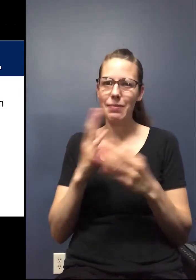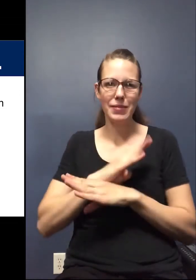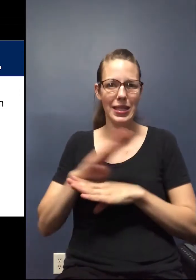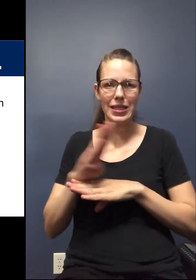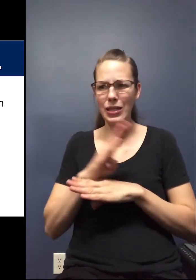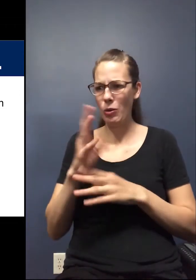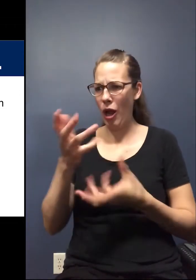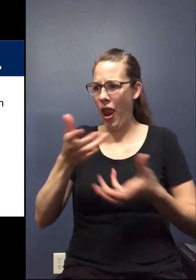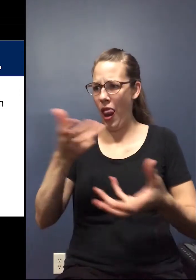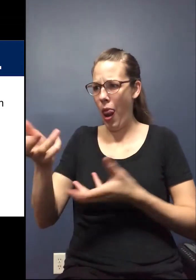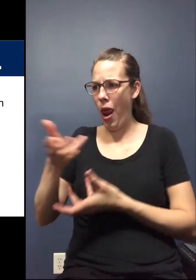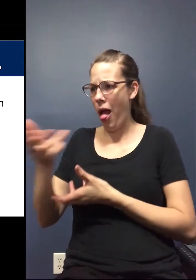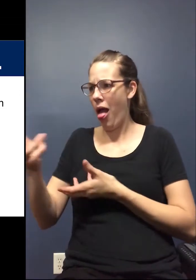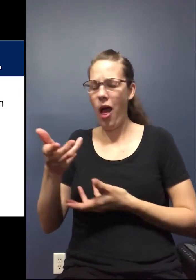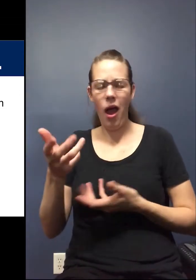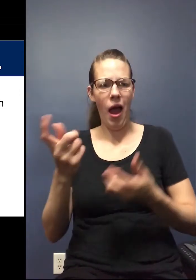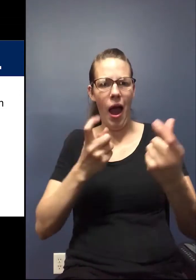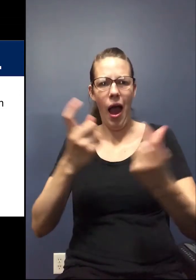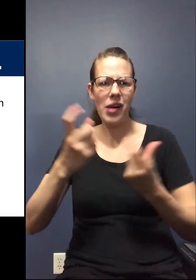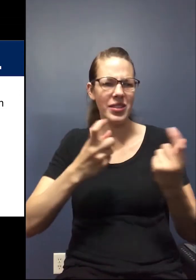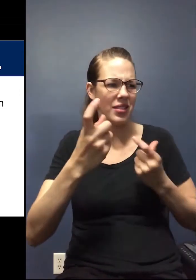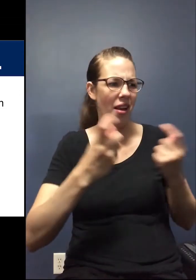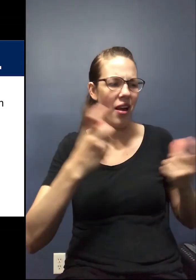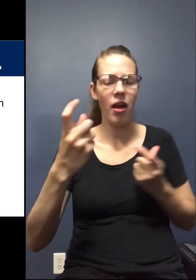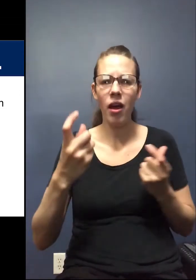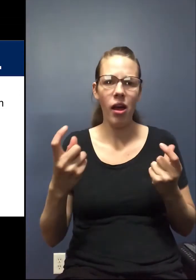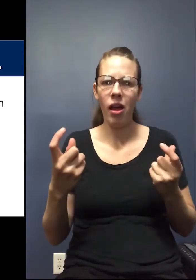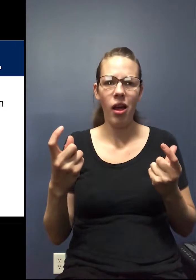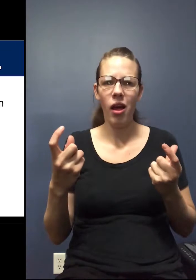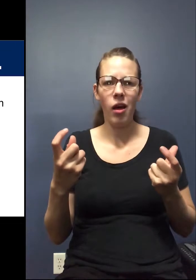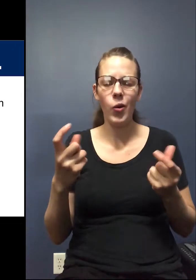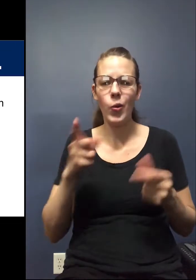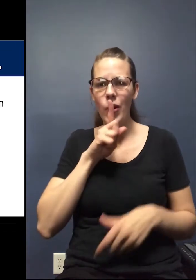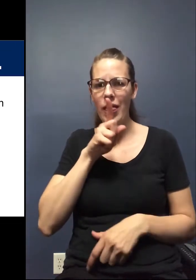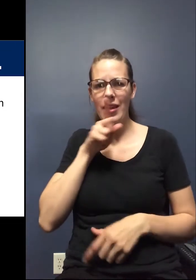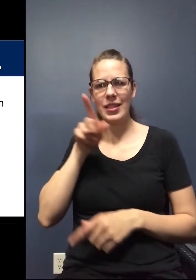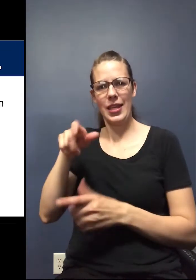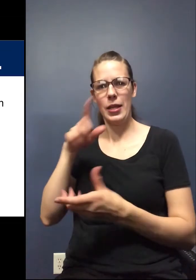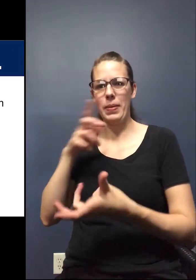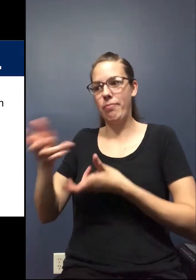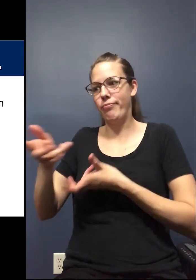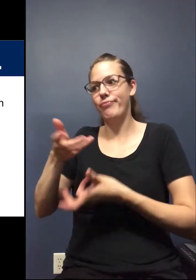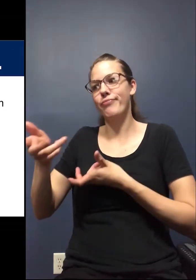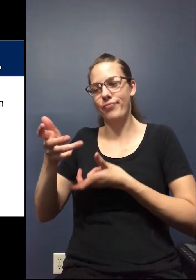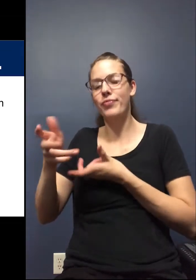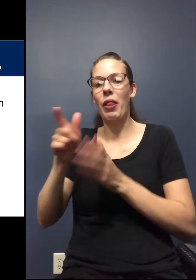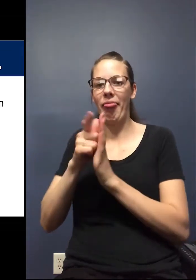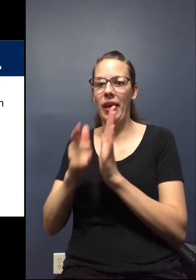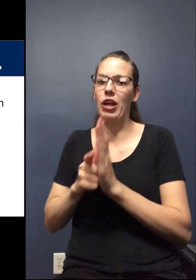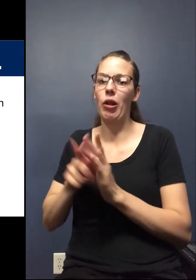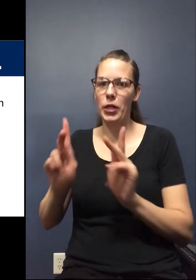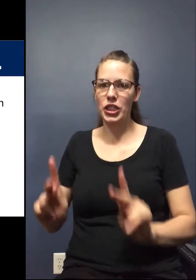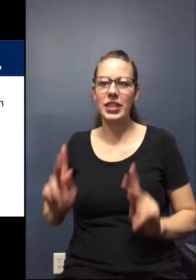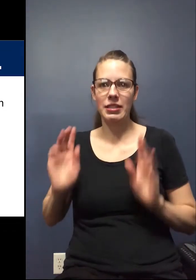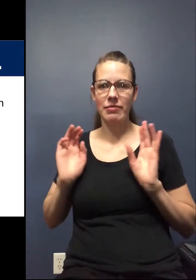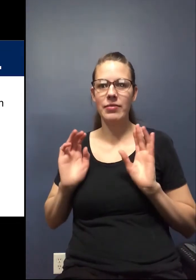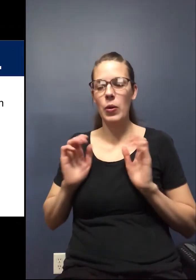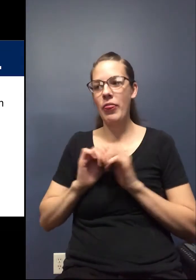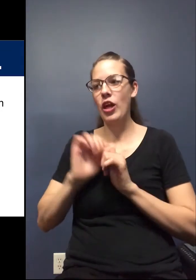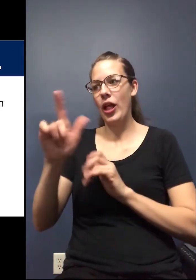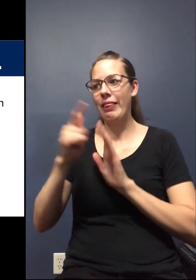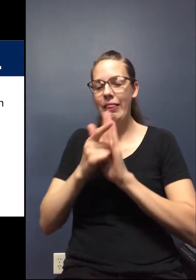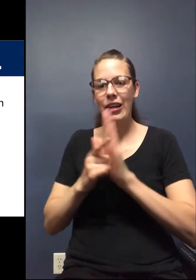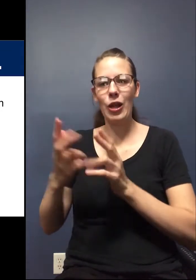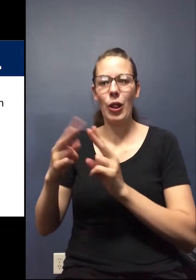that we are talking with are asking questions that ultimately they need to be working very closely. I think with